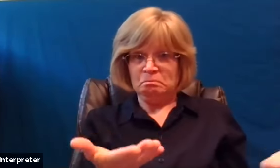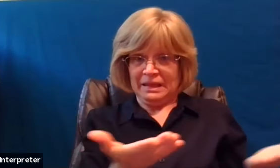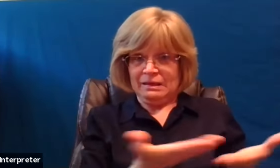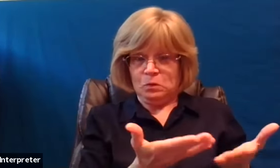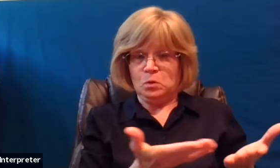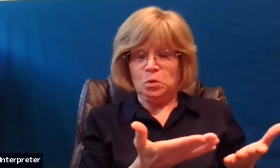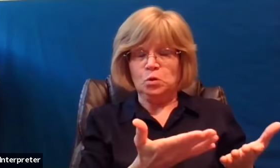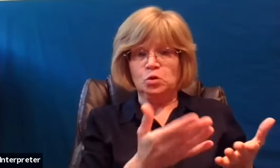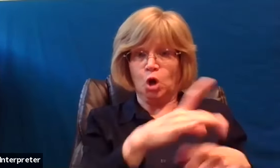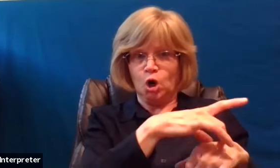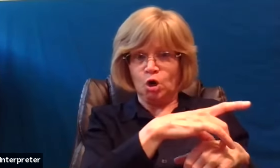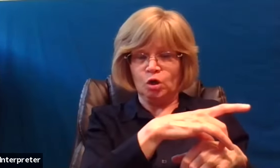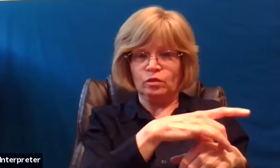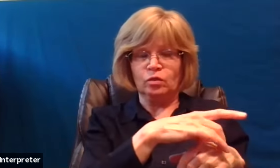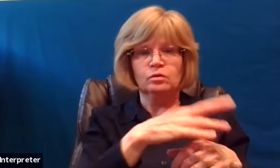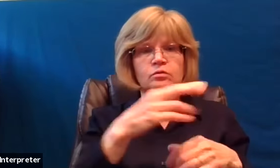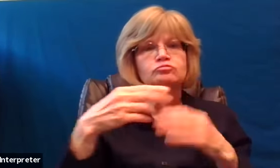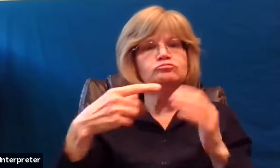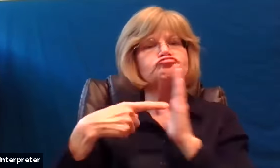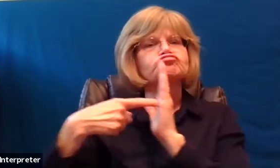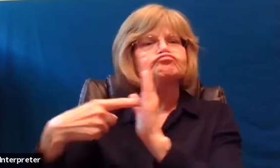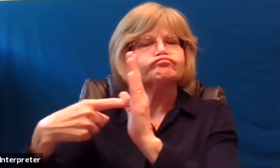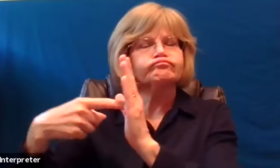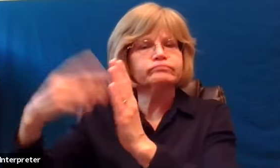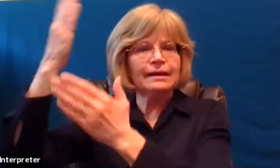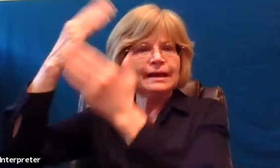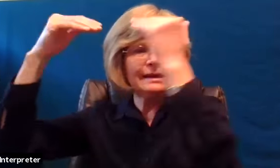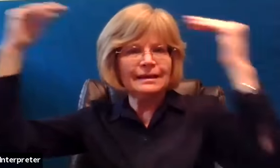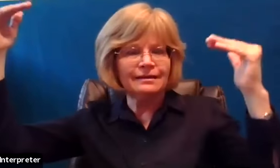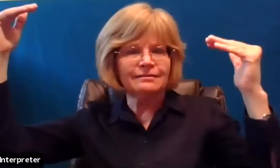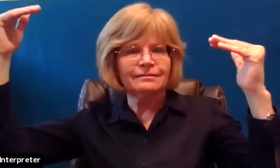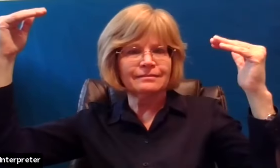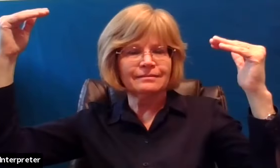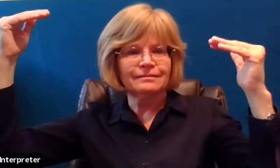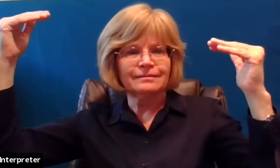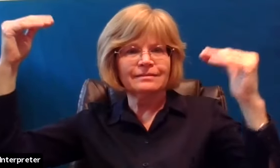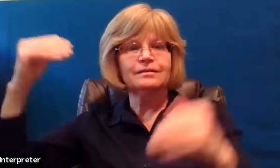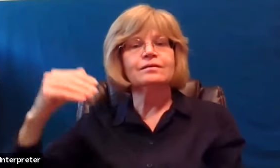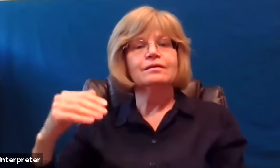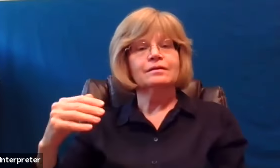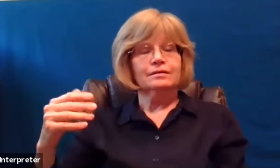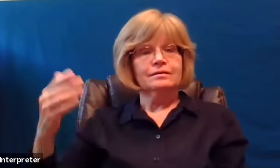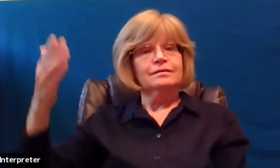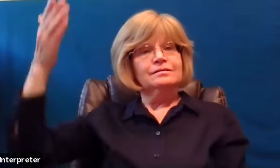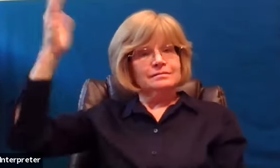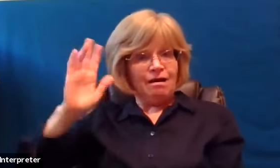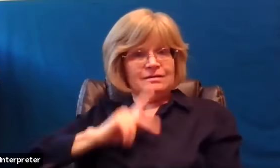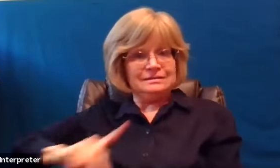and really that's what a parable is a tale about god's realm that uses our world to illustrate